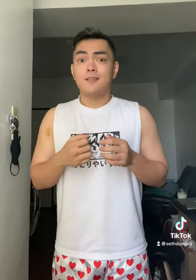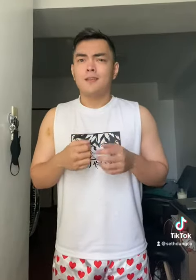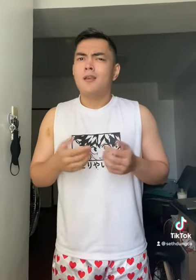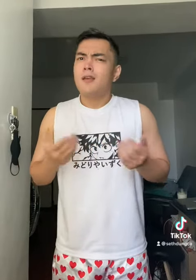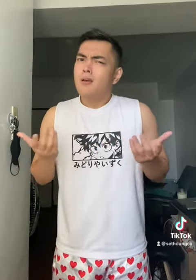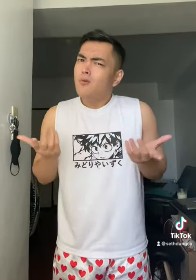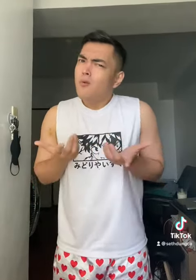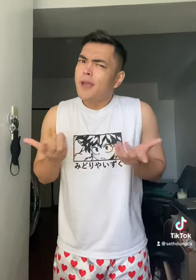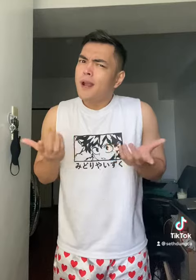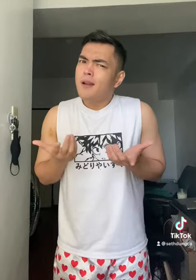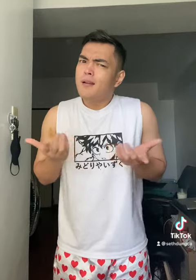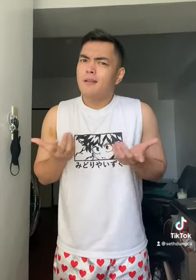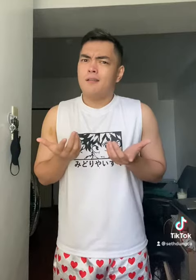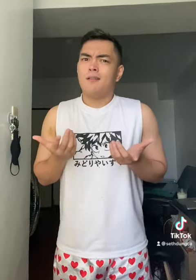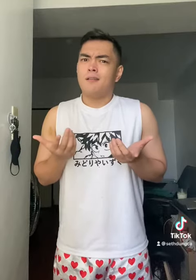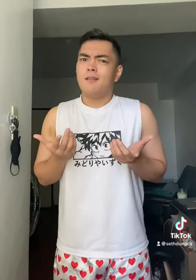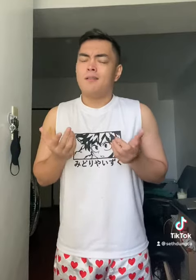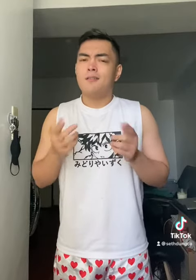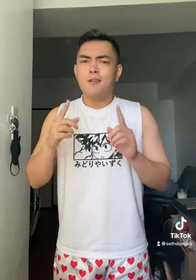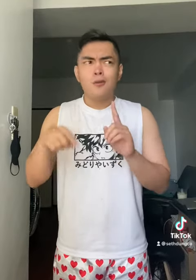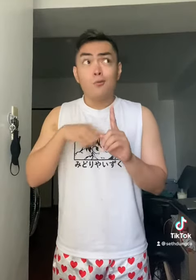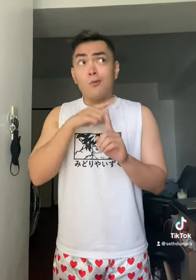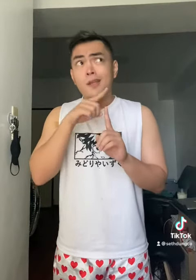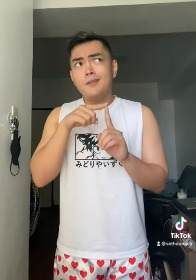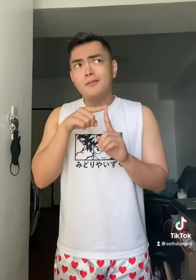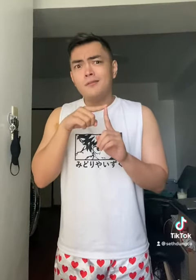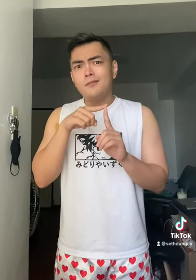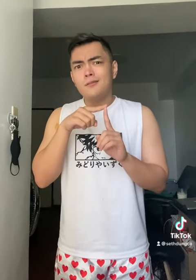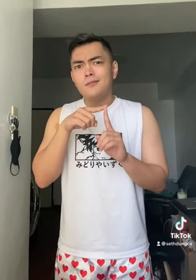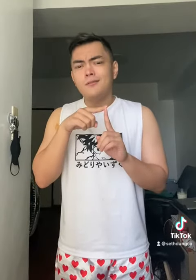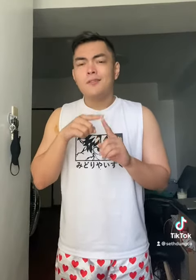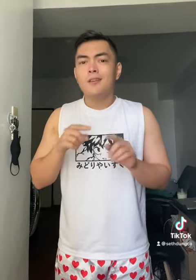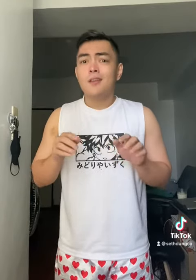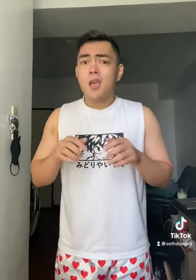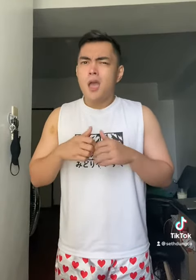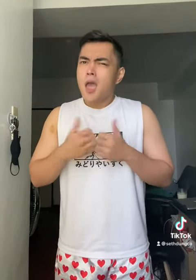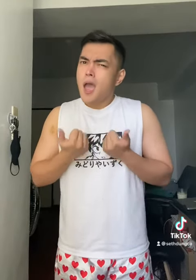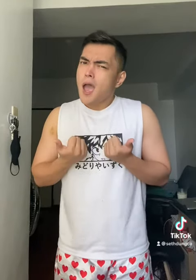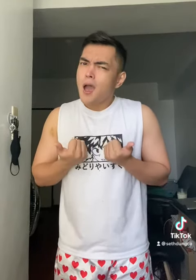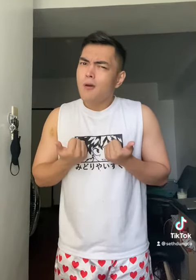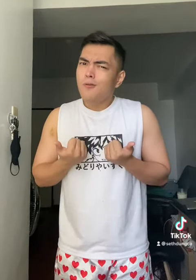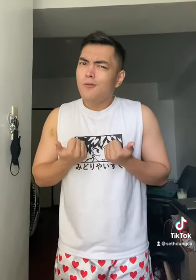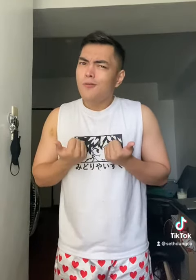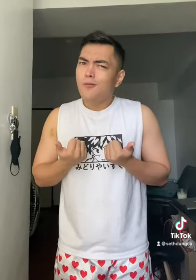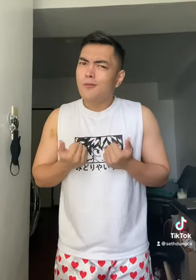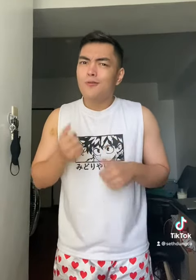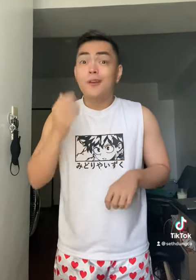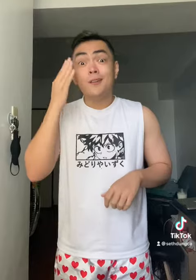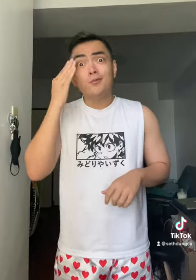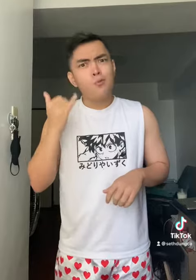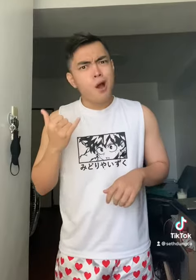Where? When? How? And why?